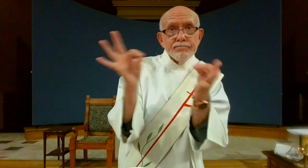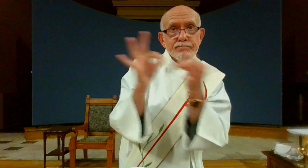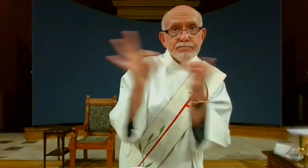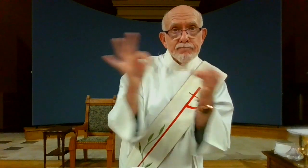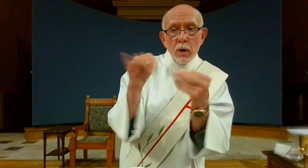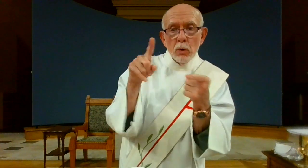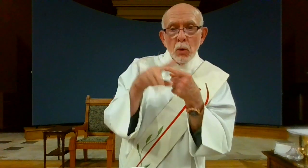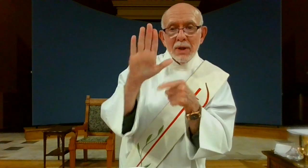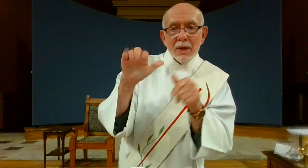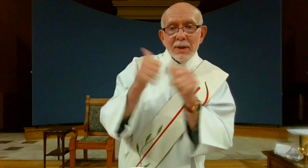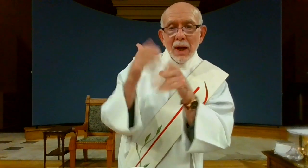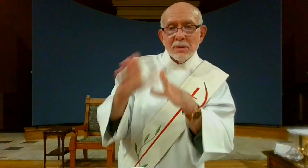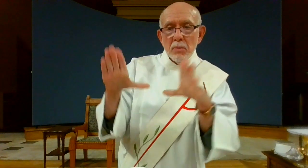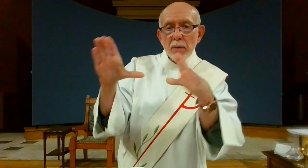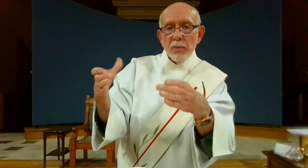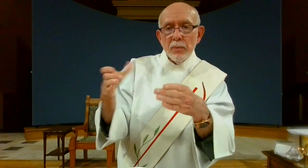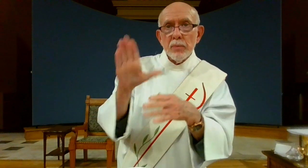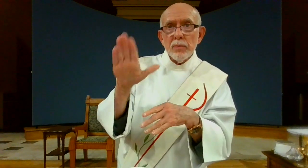Jesus said to his disciples,